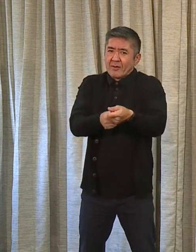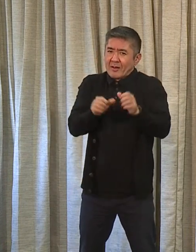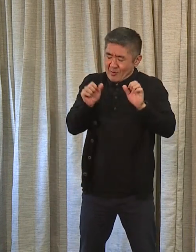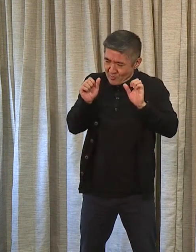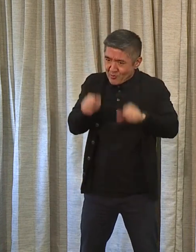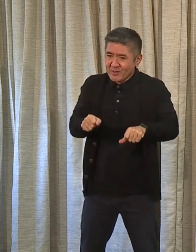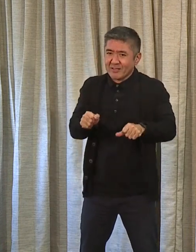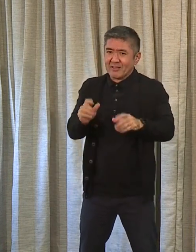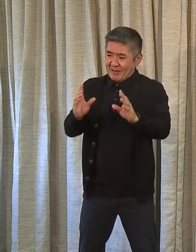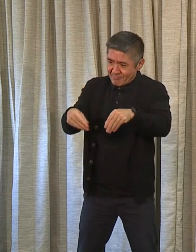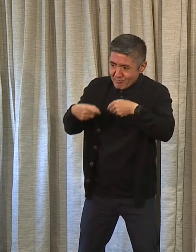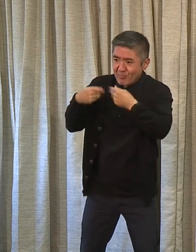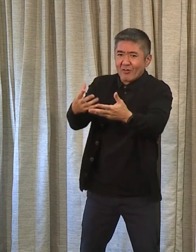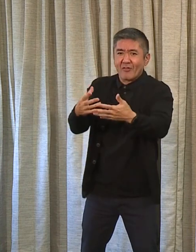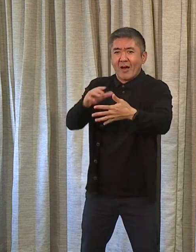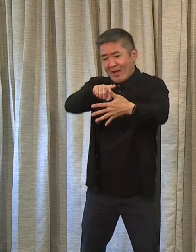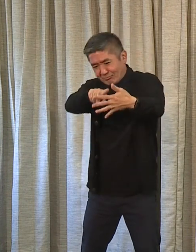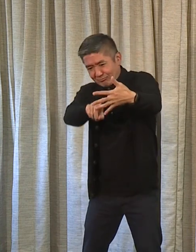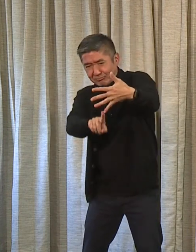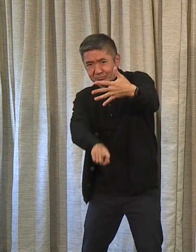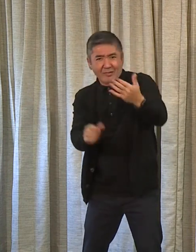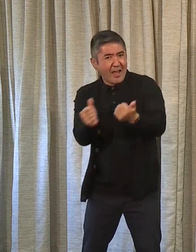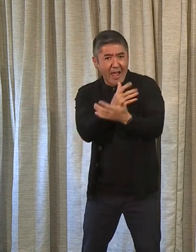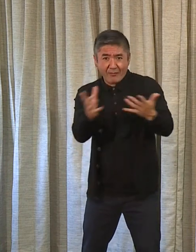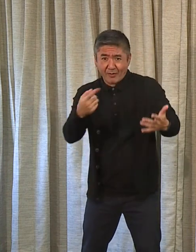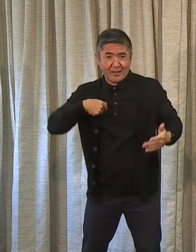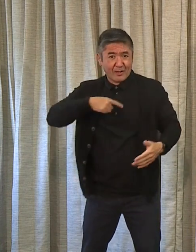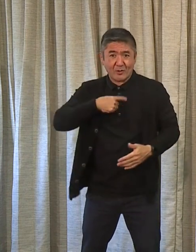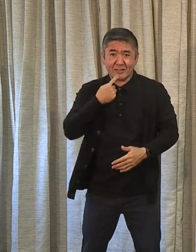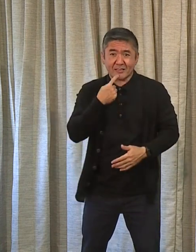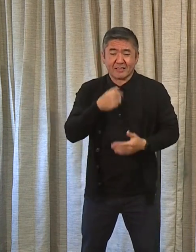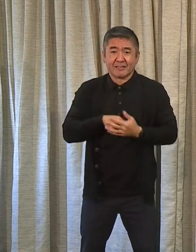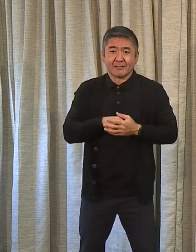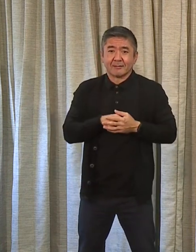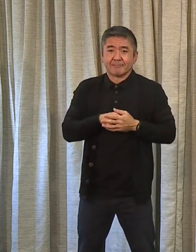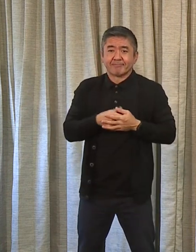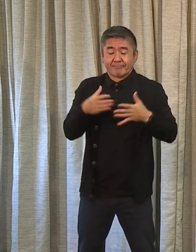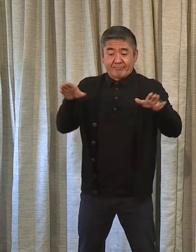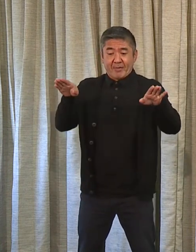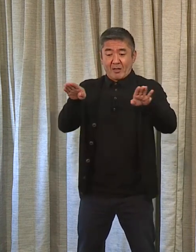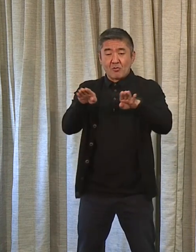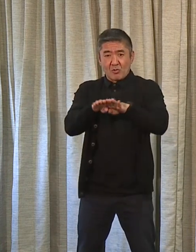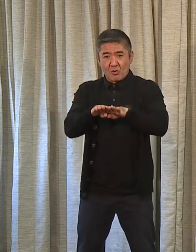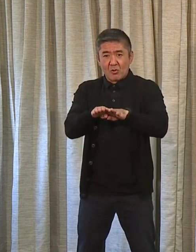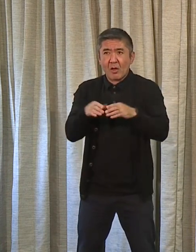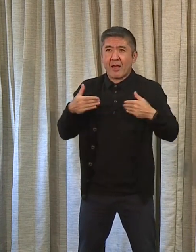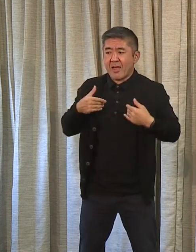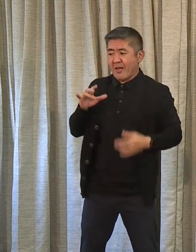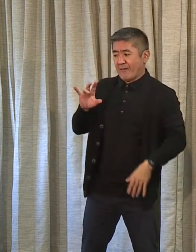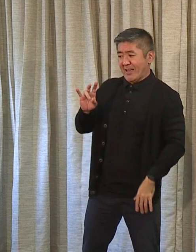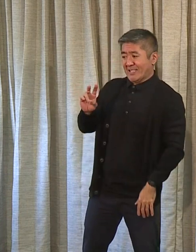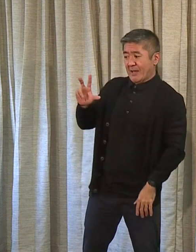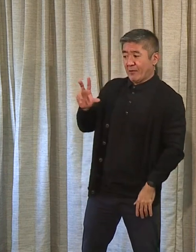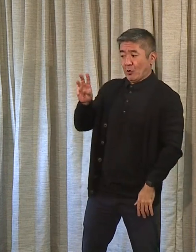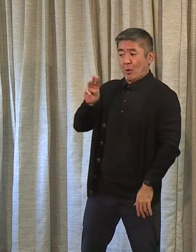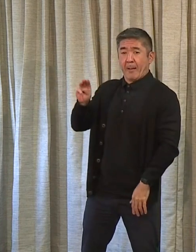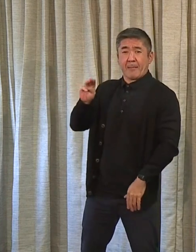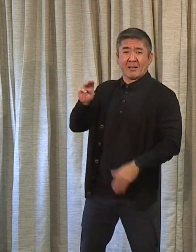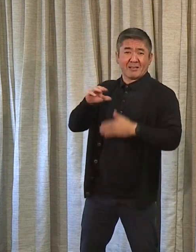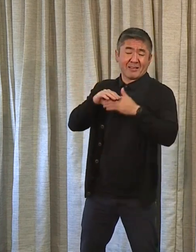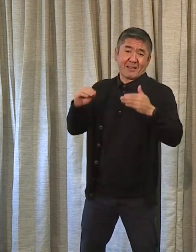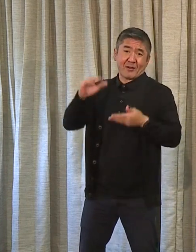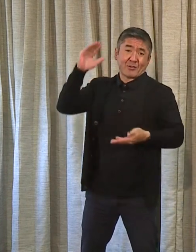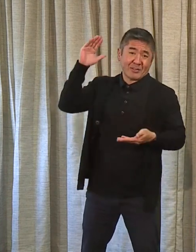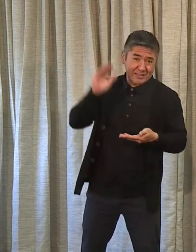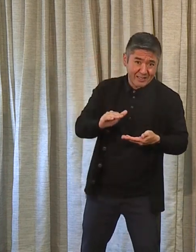everything you just heard about and a whole lot more. So in summary and final, okay, we have about $73 million less in our operating than